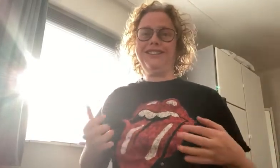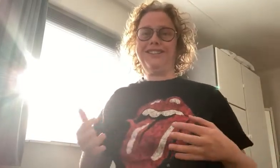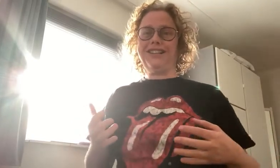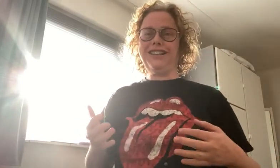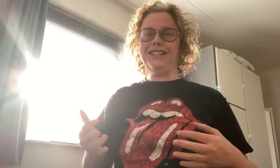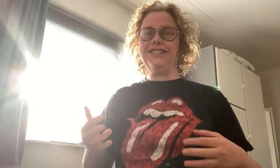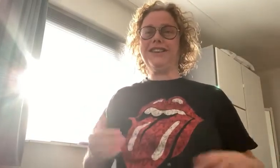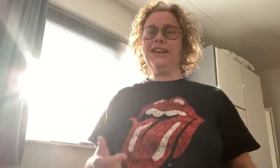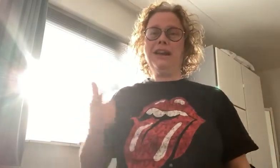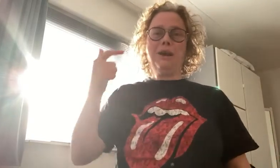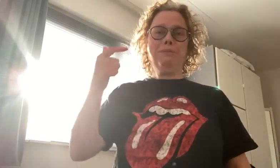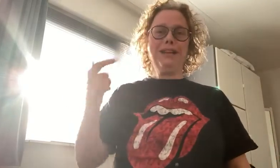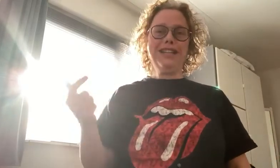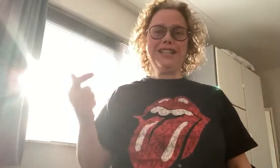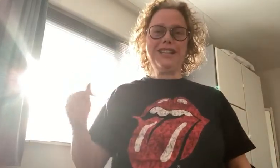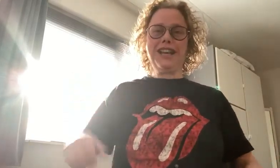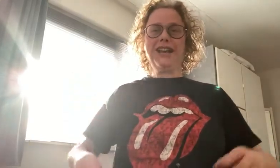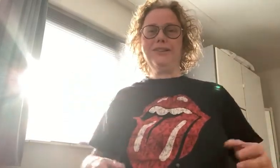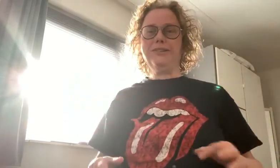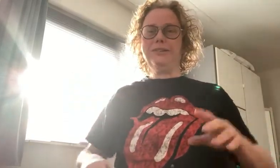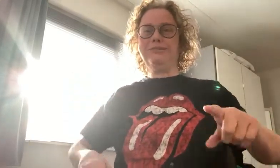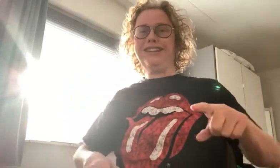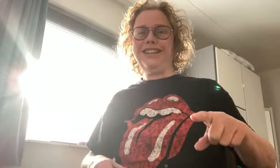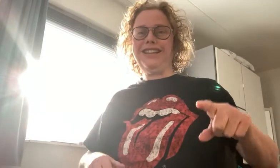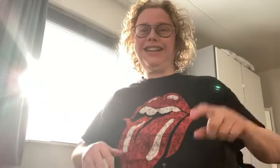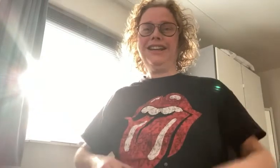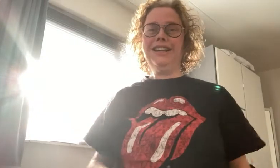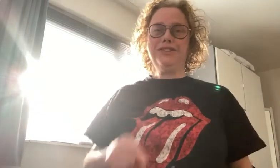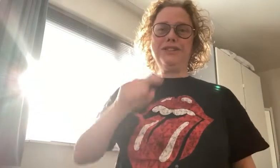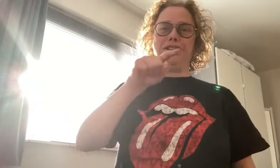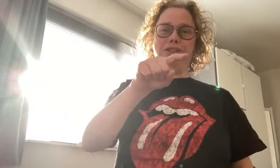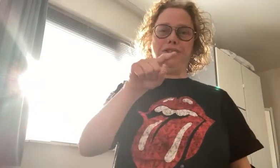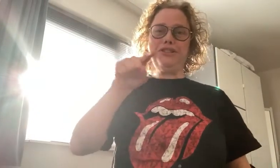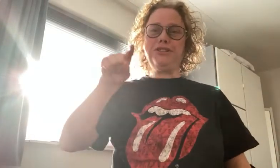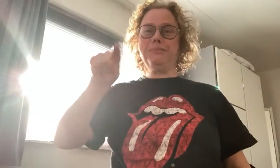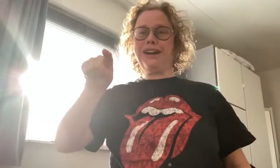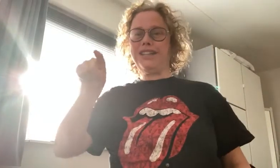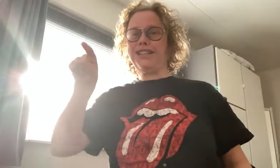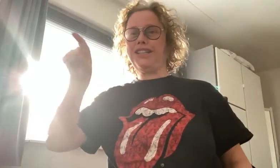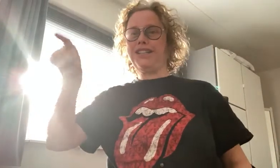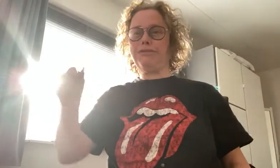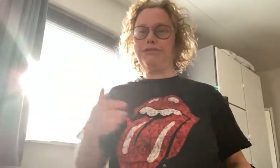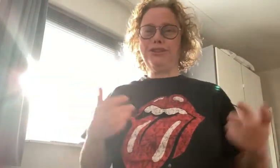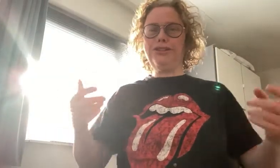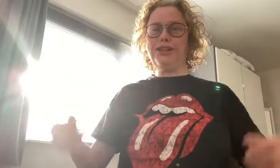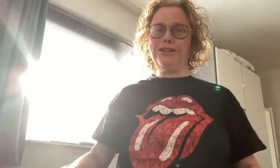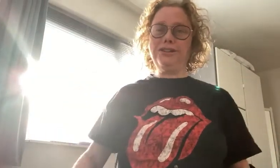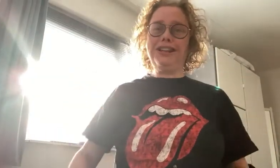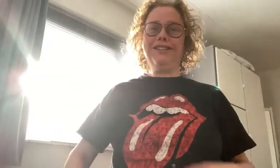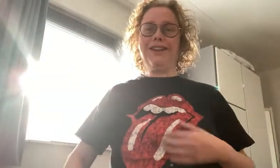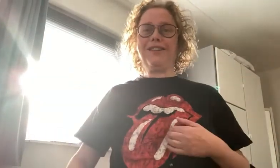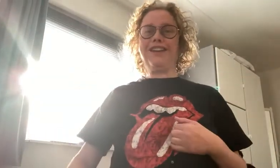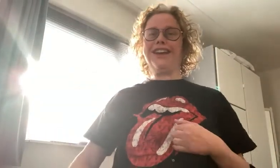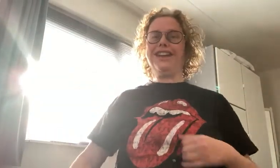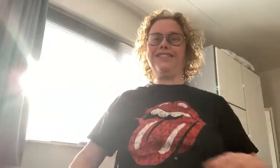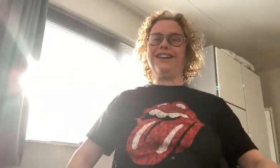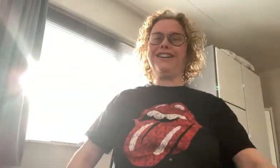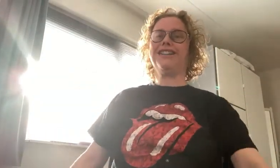taste. Please allow me to introduce myself. I'm a man watch